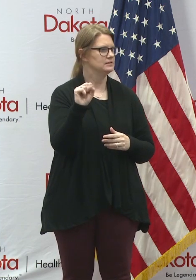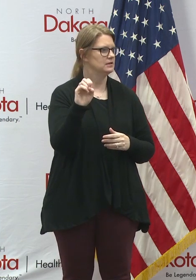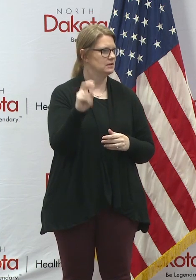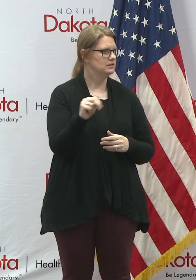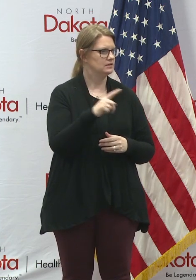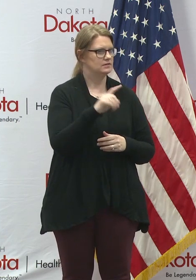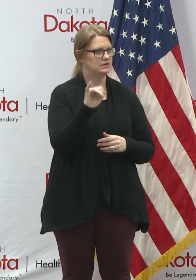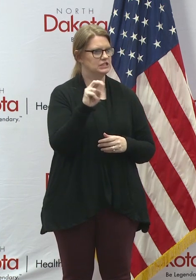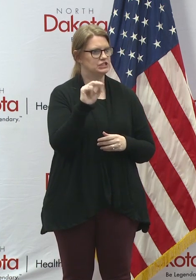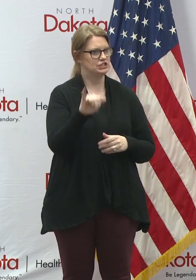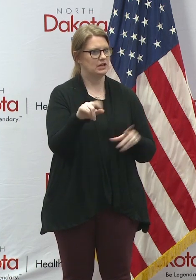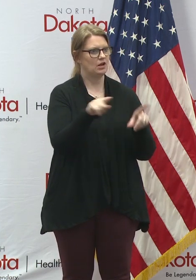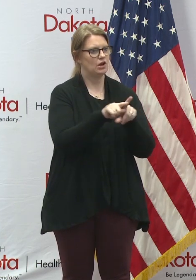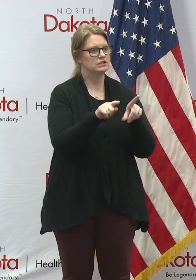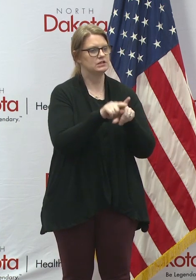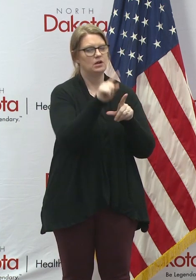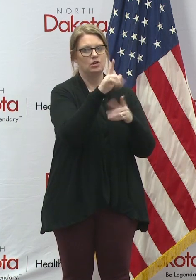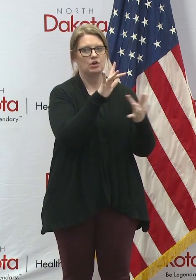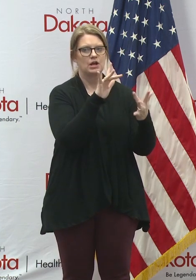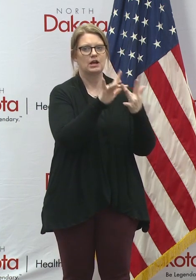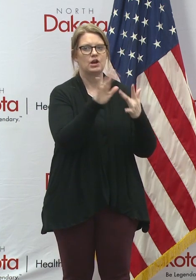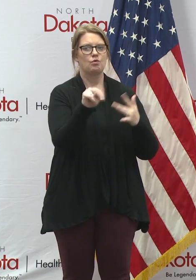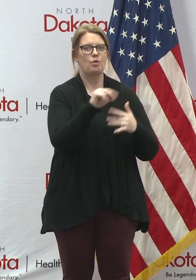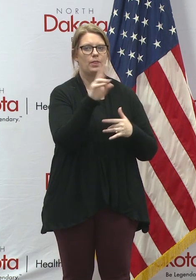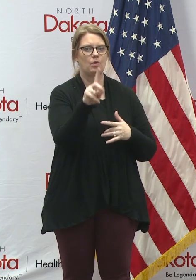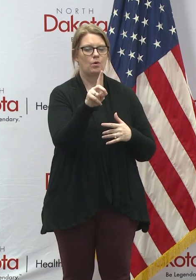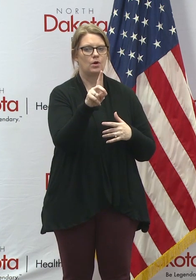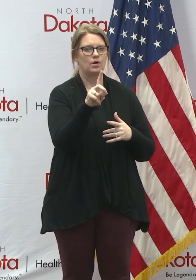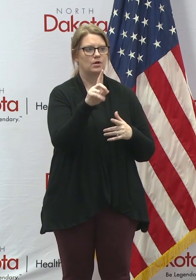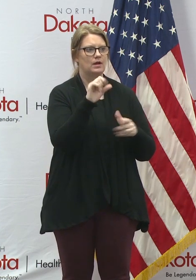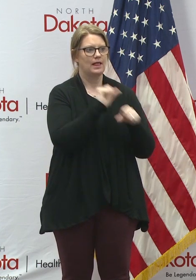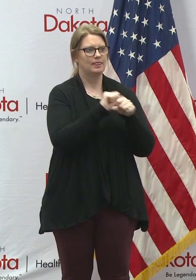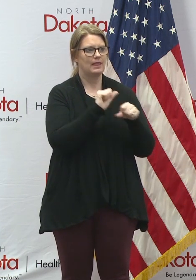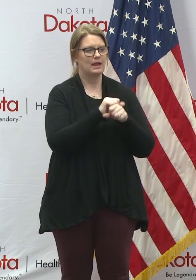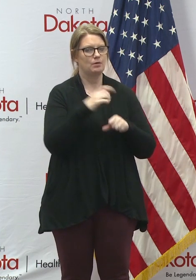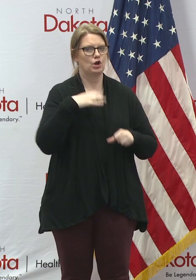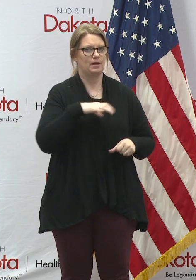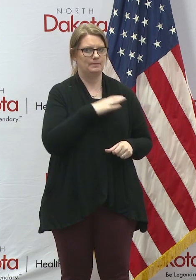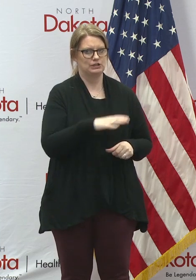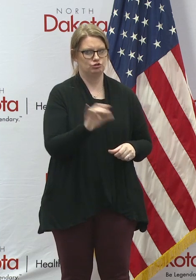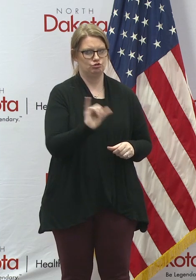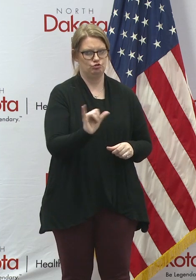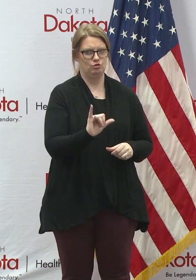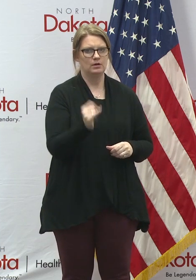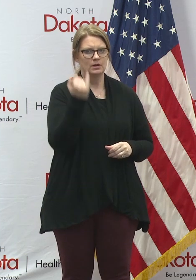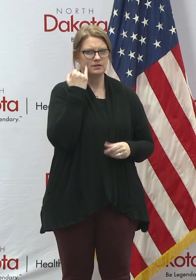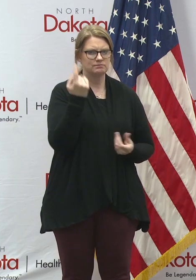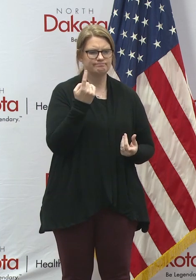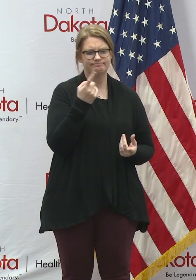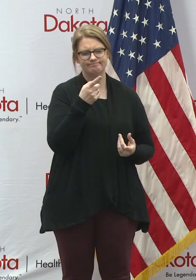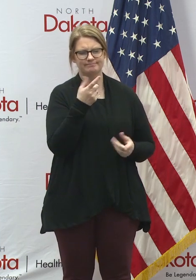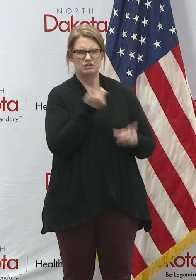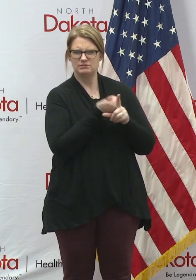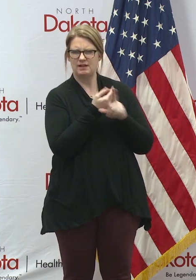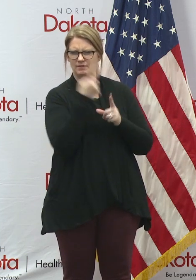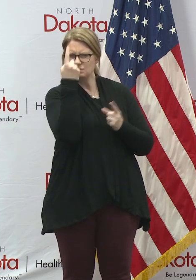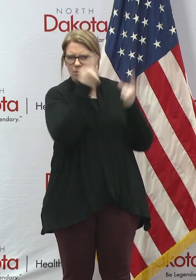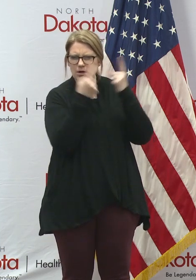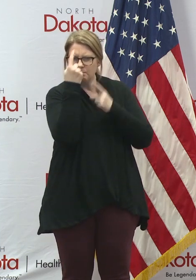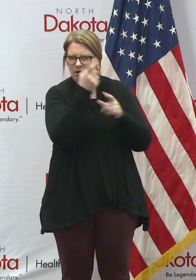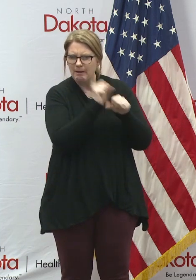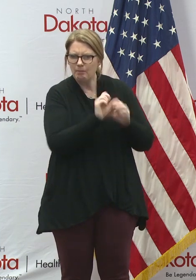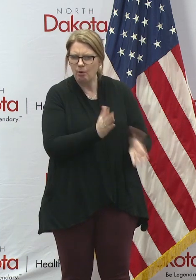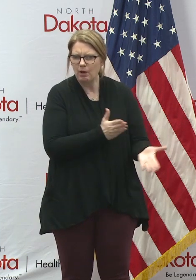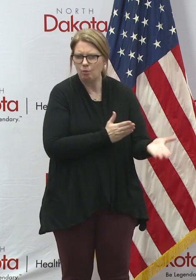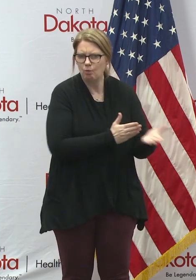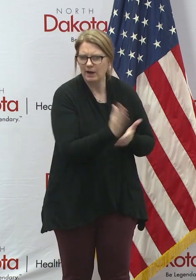for Jenny, would also contact the North Dakota Labor Commissioner as well if she's got questions. about employee rights,